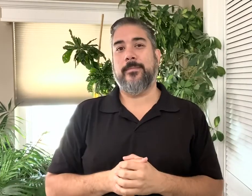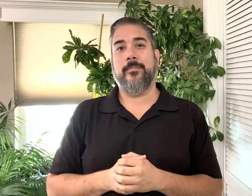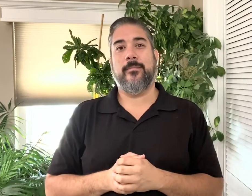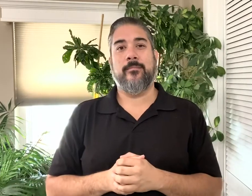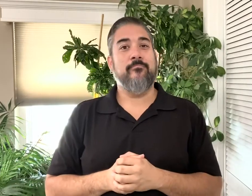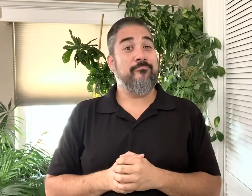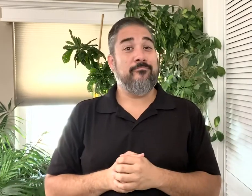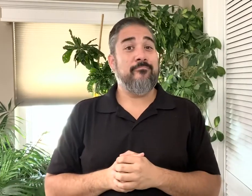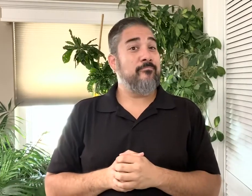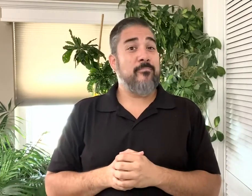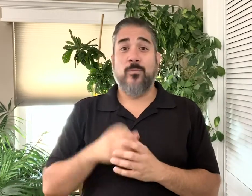not have any children.